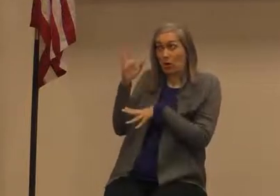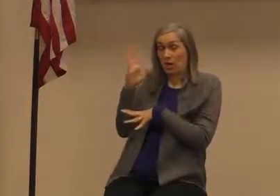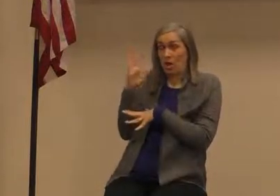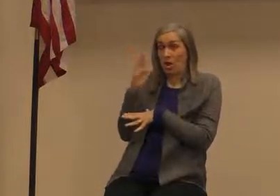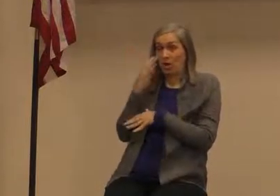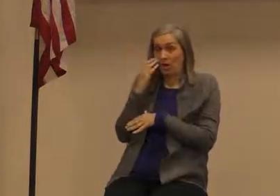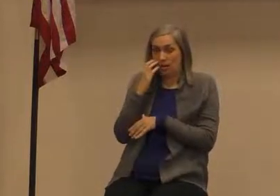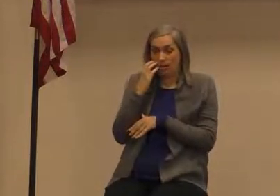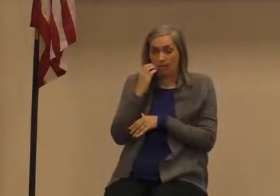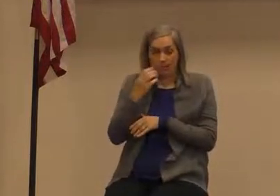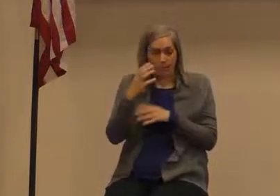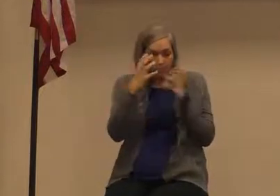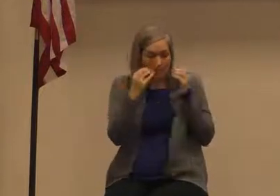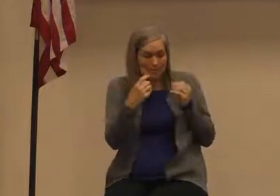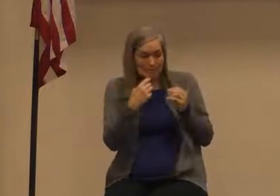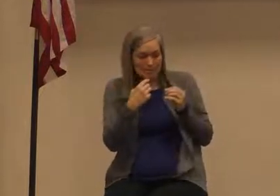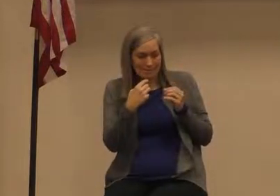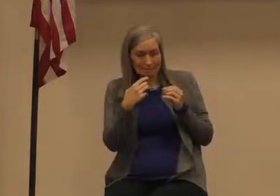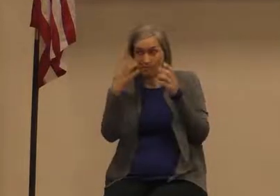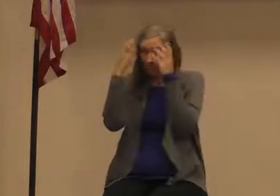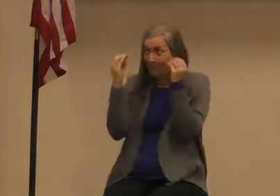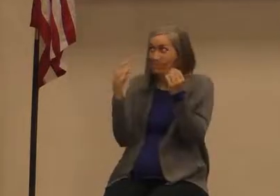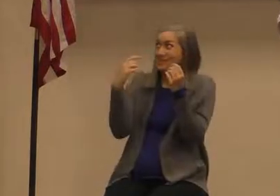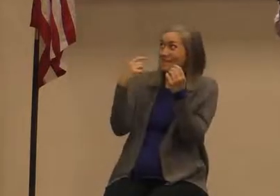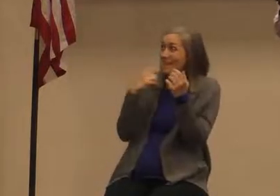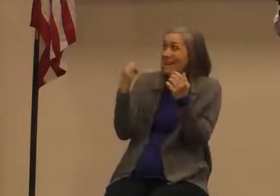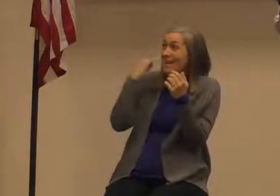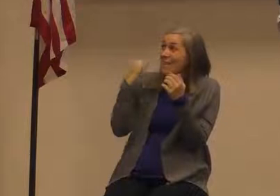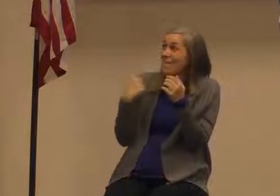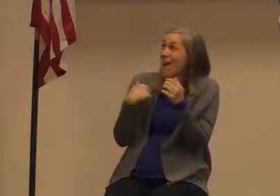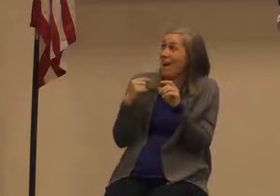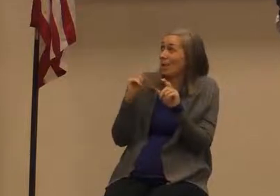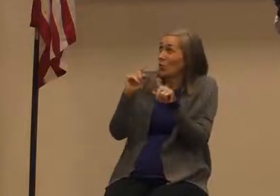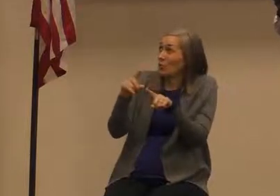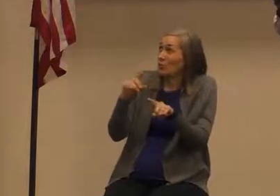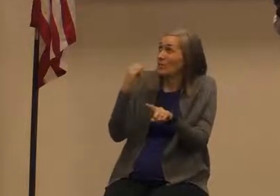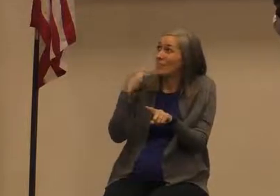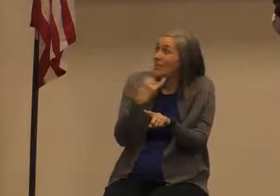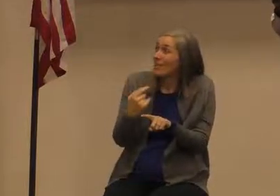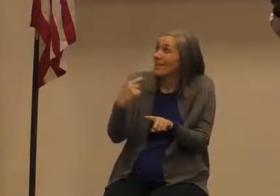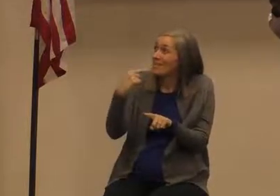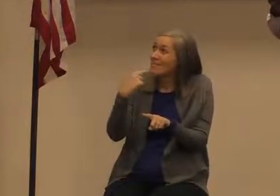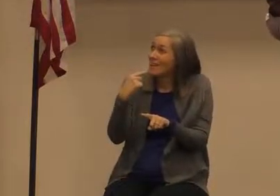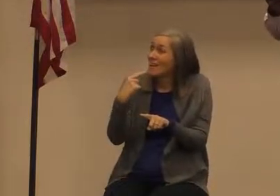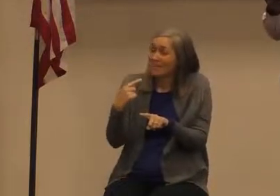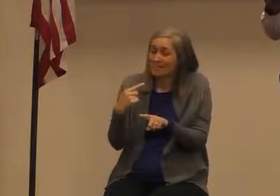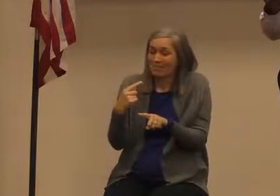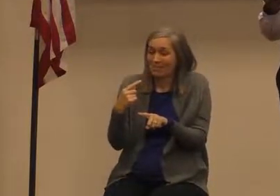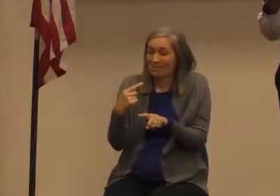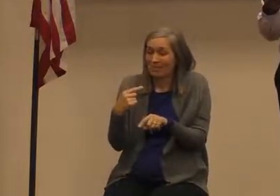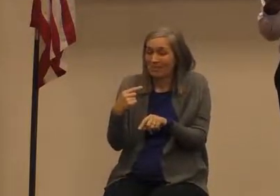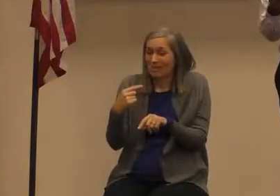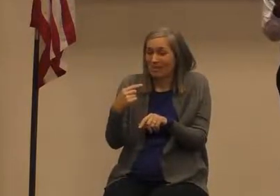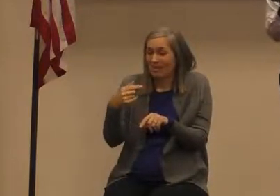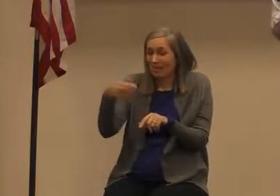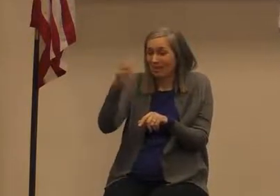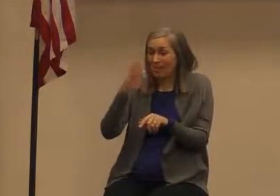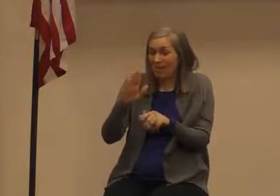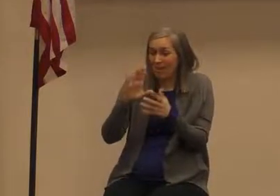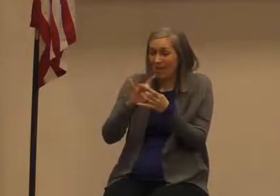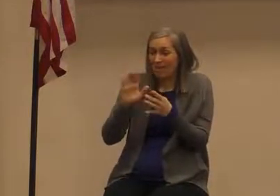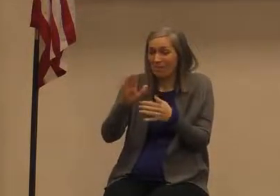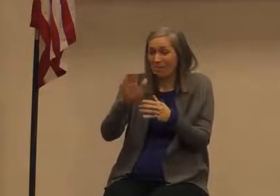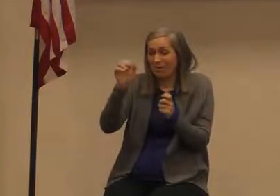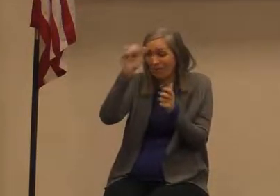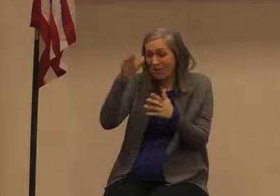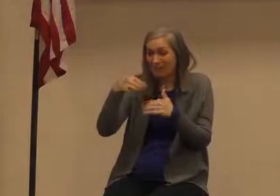Moses said to God if I come to the people of Israel and say to them the God of your fathers has sent me to you and they ask me what is his name what shall I say to them